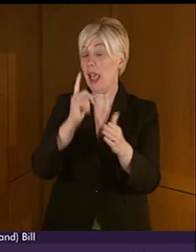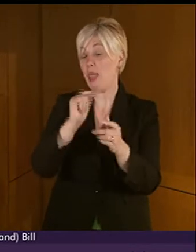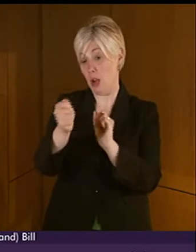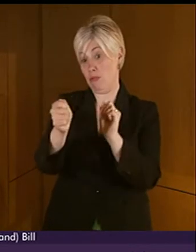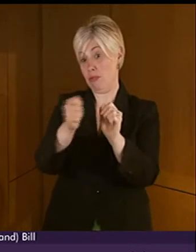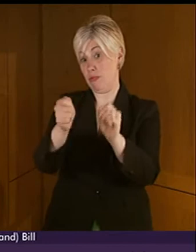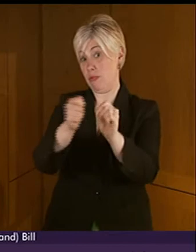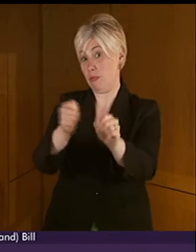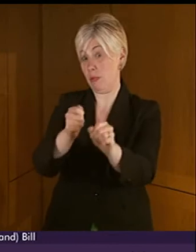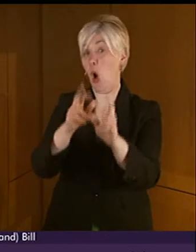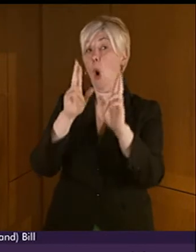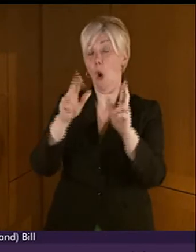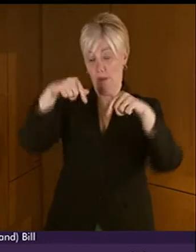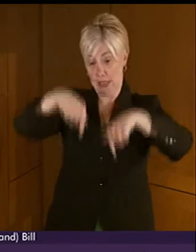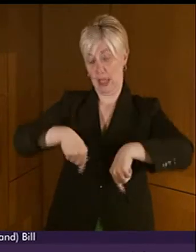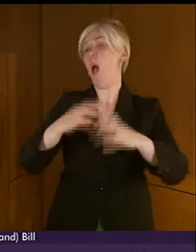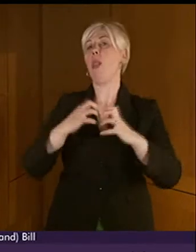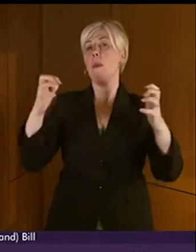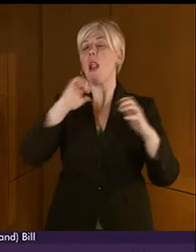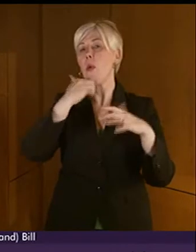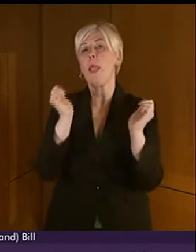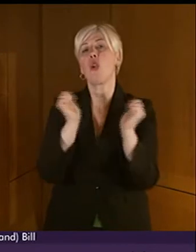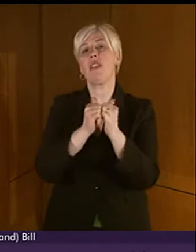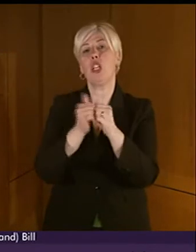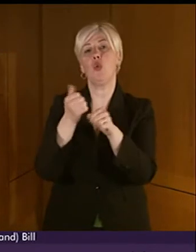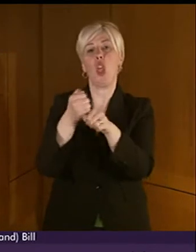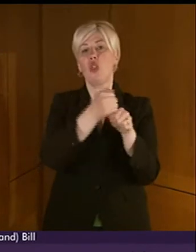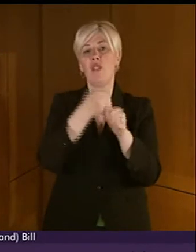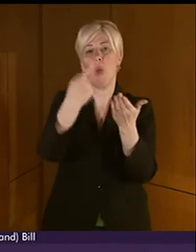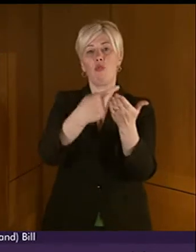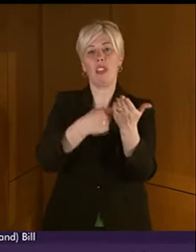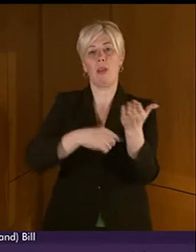to the general principles of the British Sign Language Scotland's bill. Thank you.